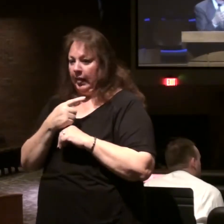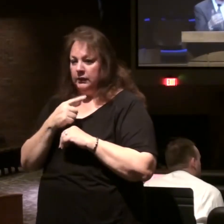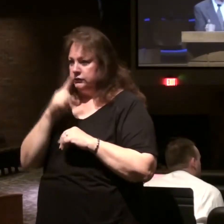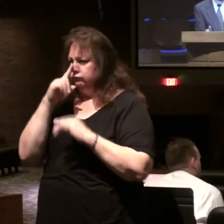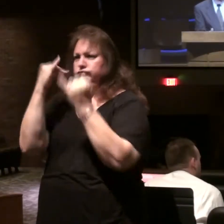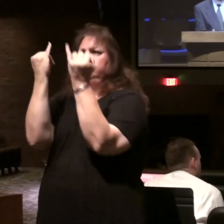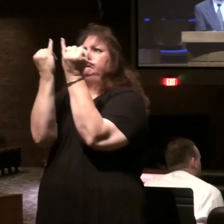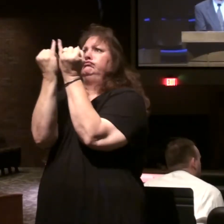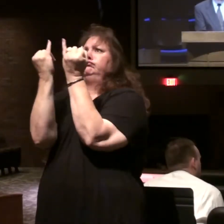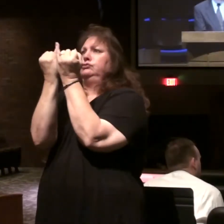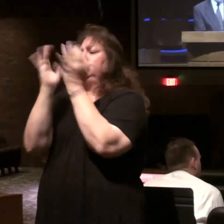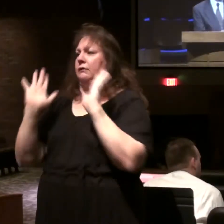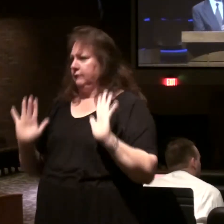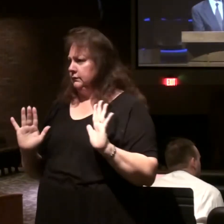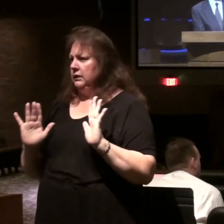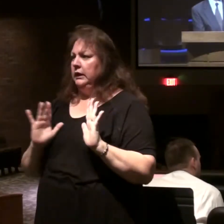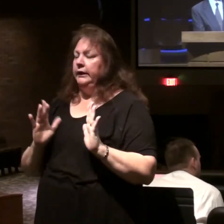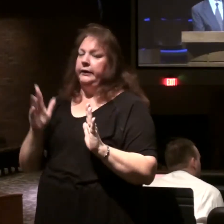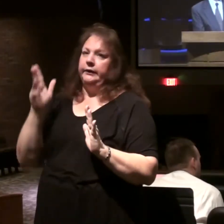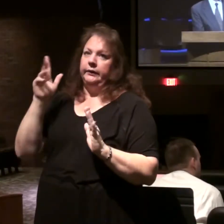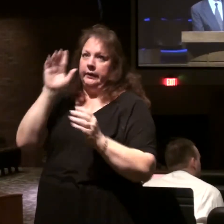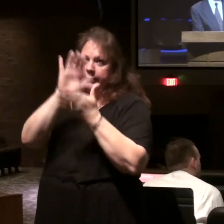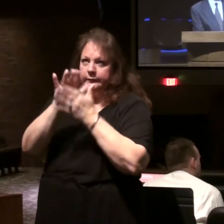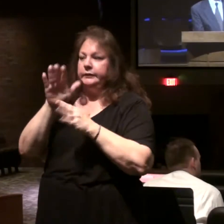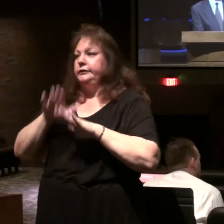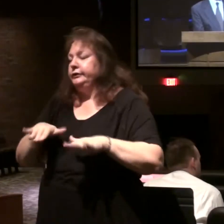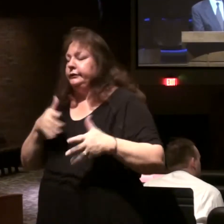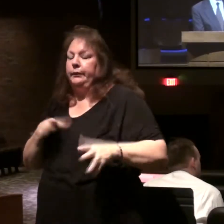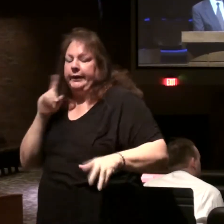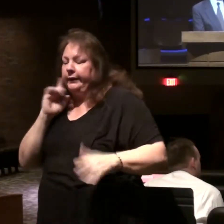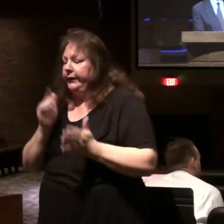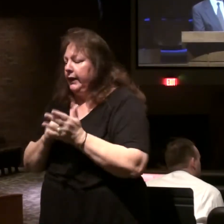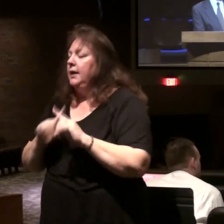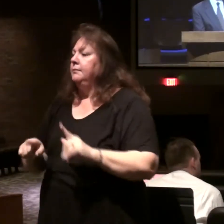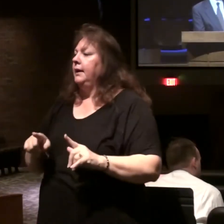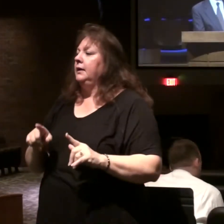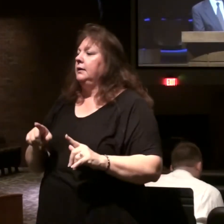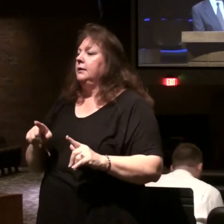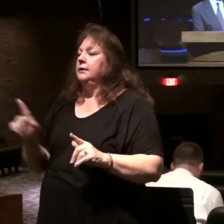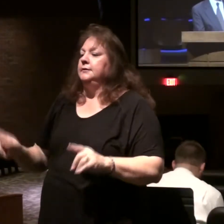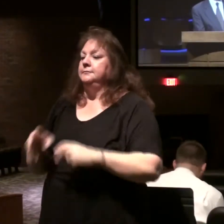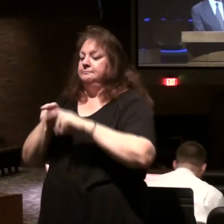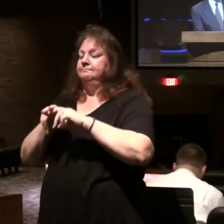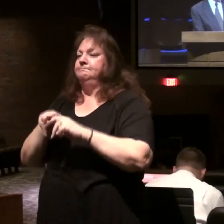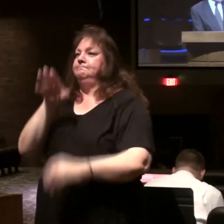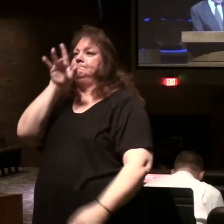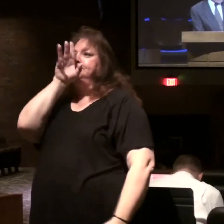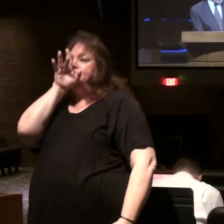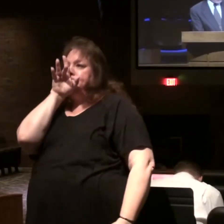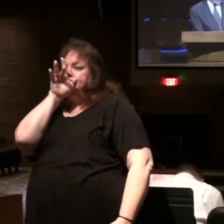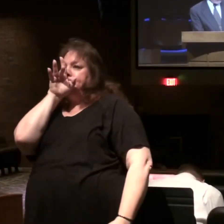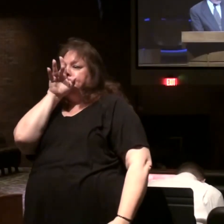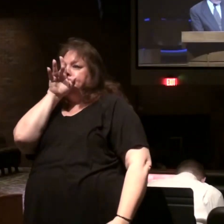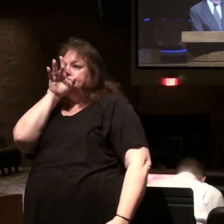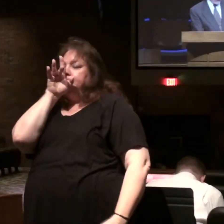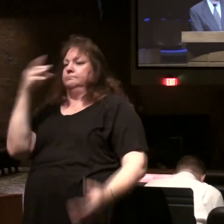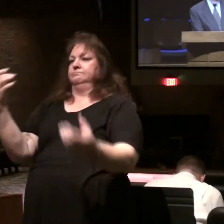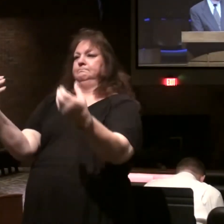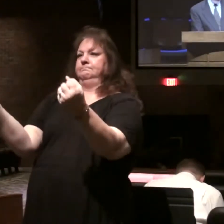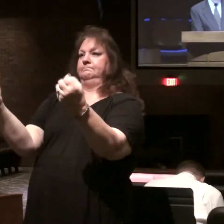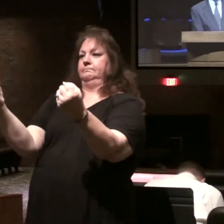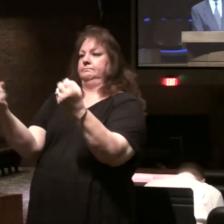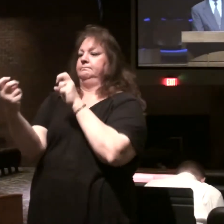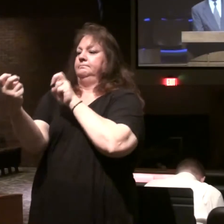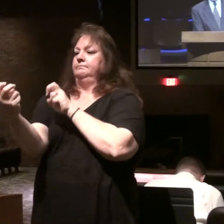wife or kids they may not want to hear it again but go in and just talk out loud and pretend somebody is sitting there